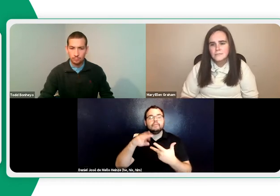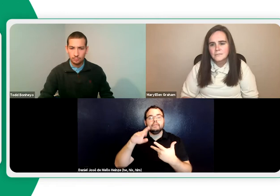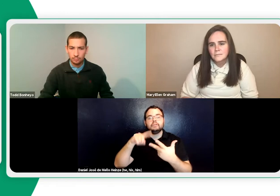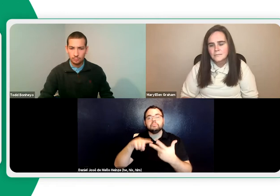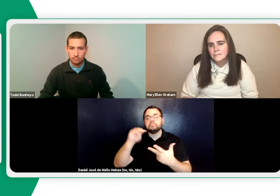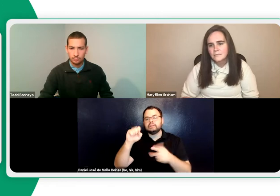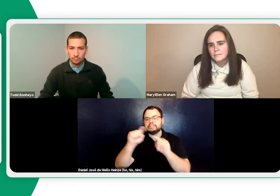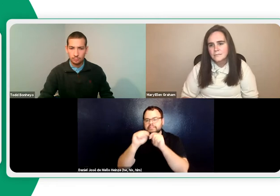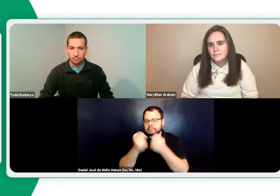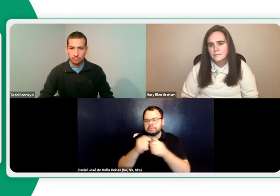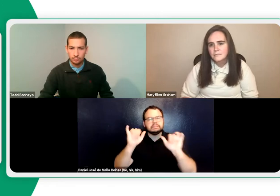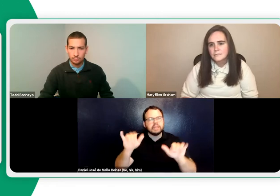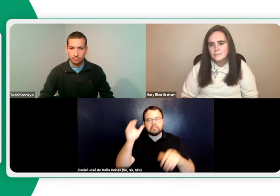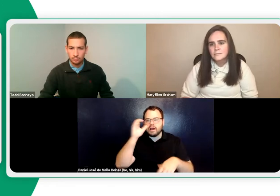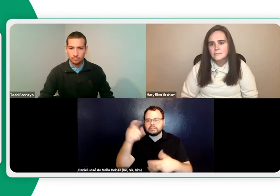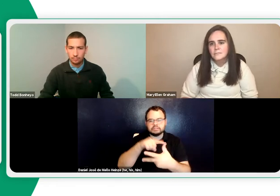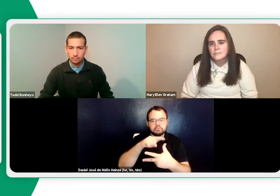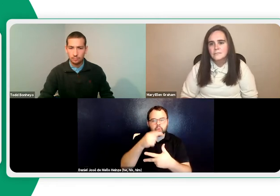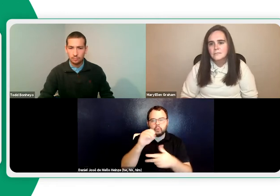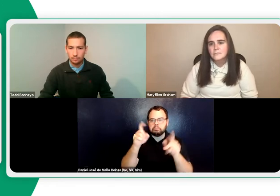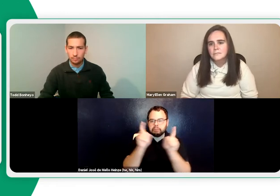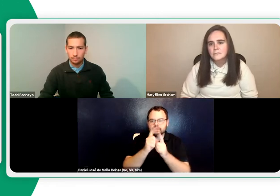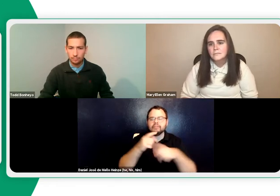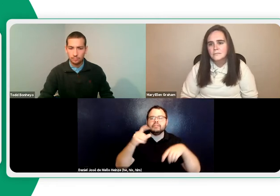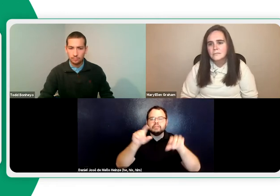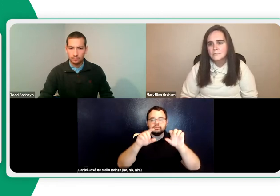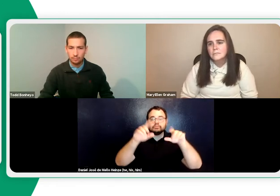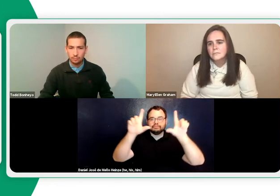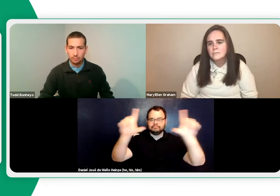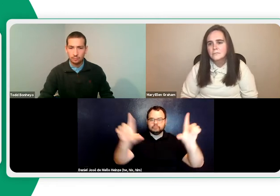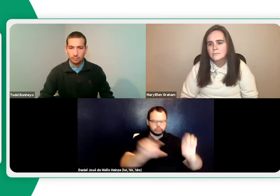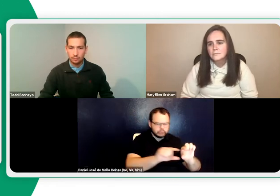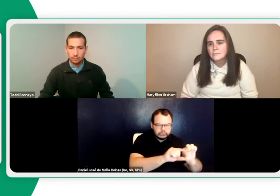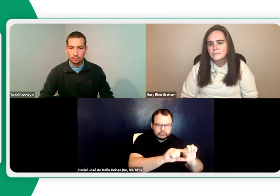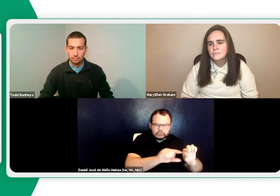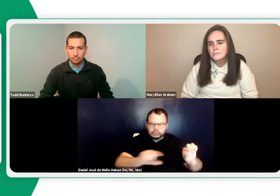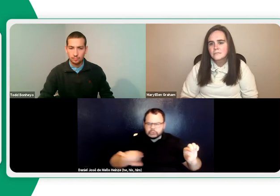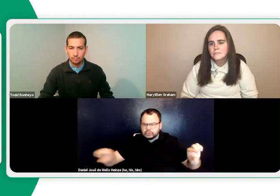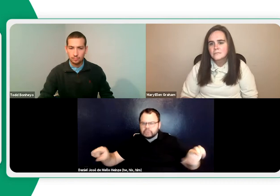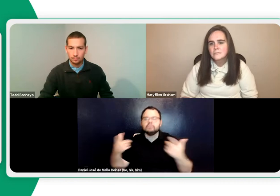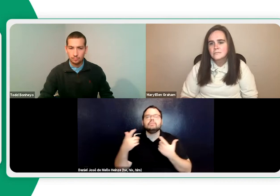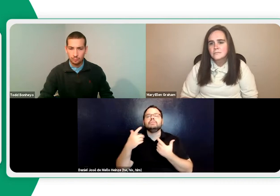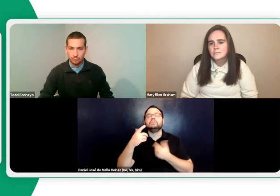And so that's not a very beneficial feature. Same concept with Microsoft Teams.